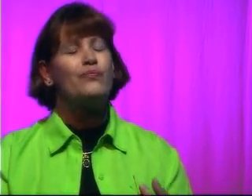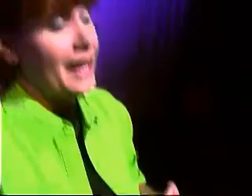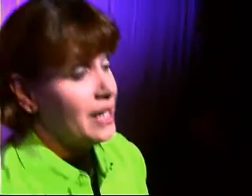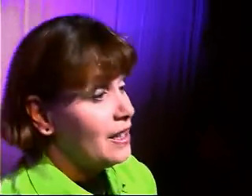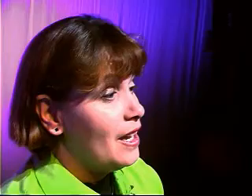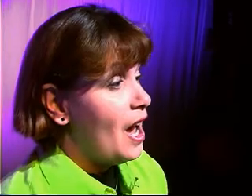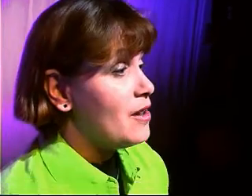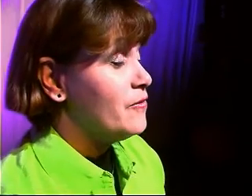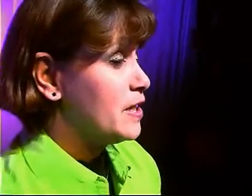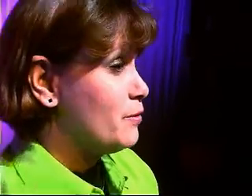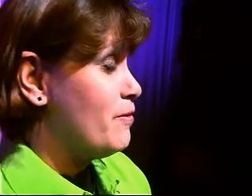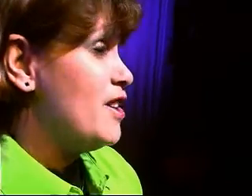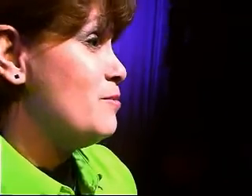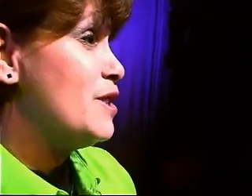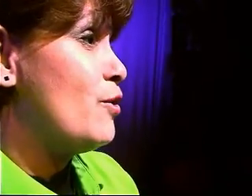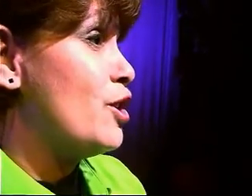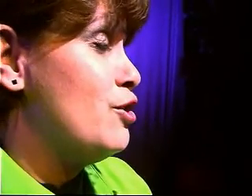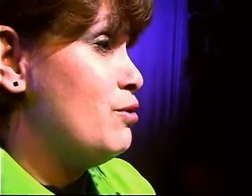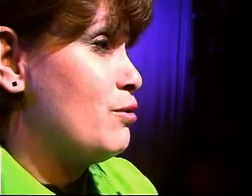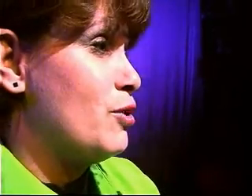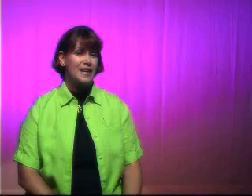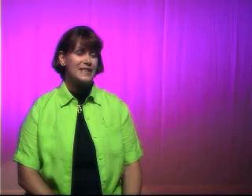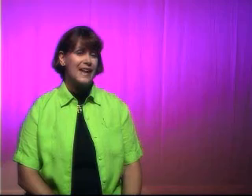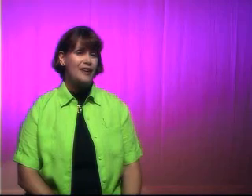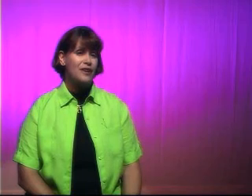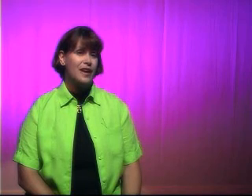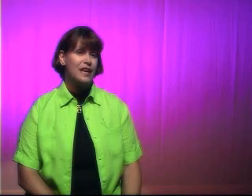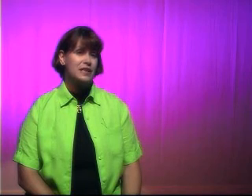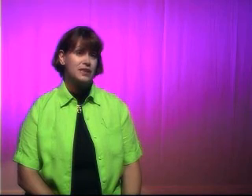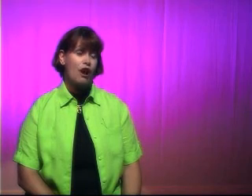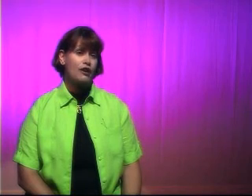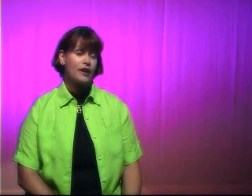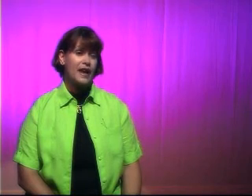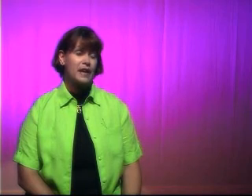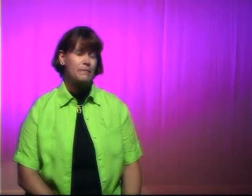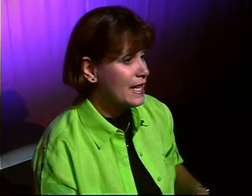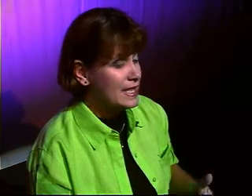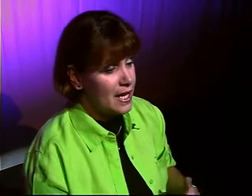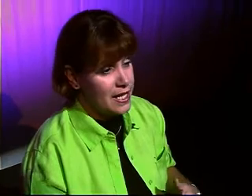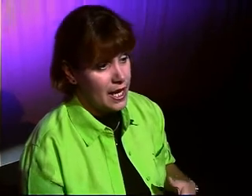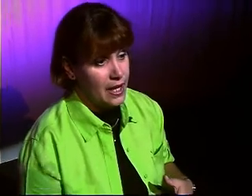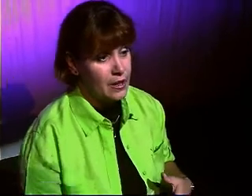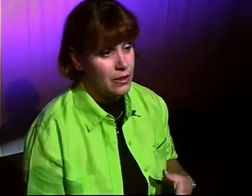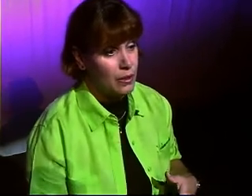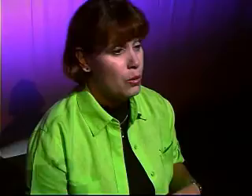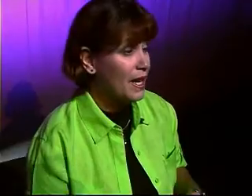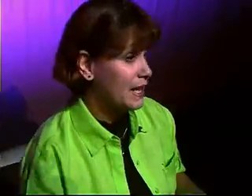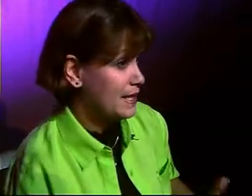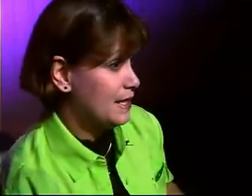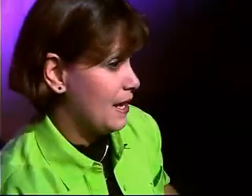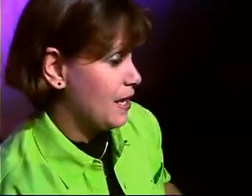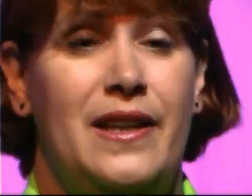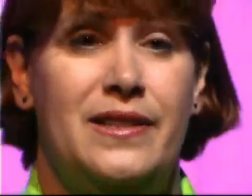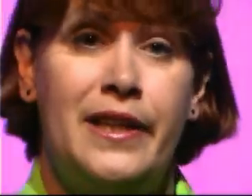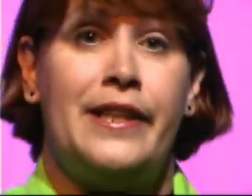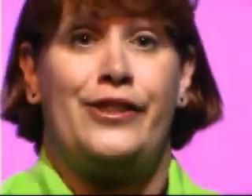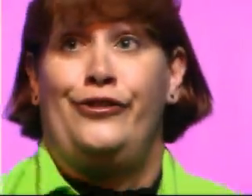Friday, I fix refreshments for a youth group. Saturday is soccer game. And Sunday, well, what can I say? Sunday's